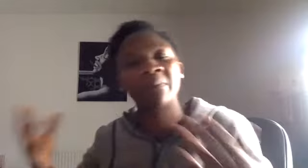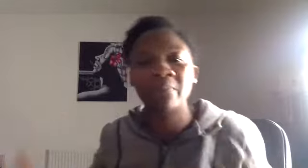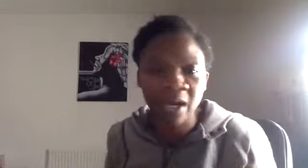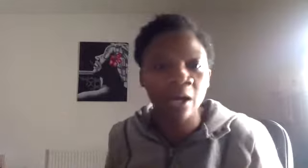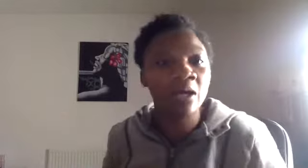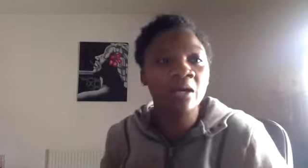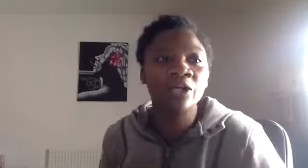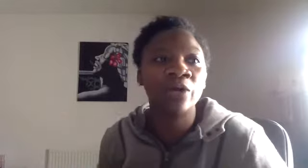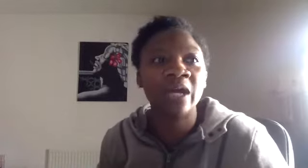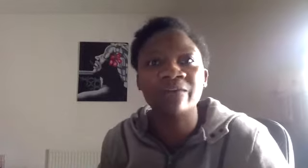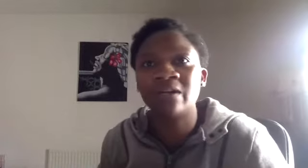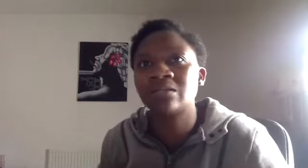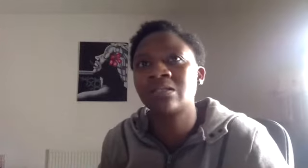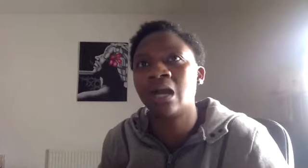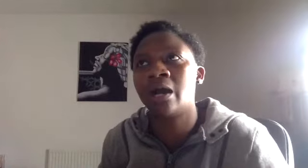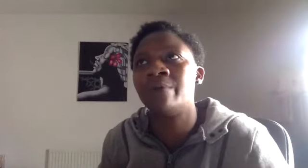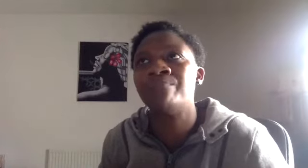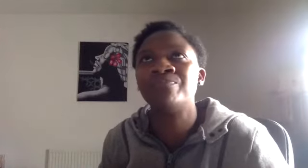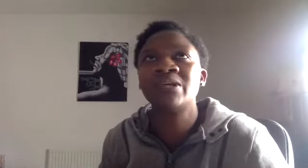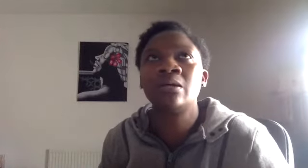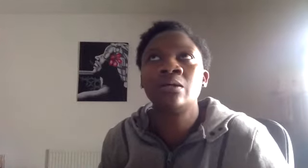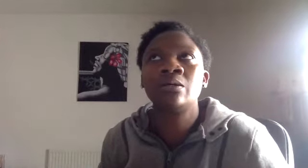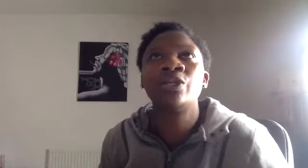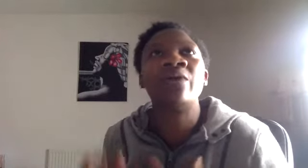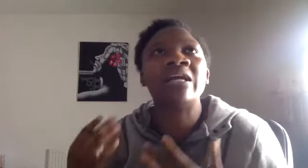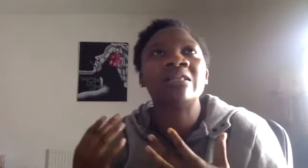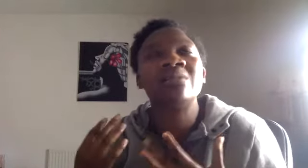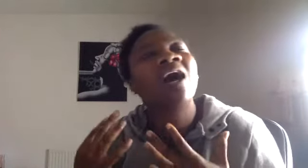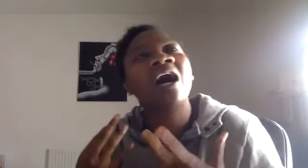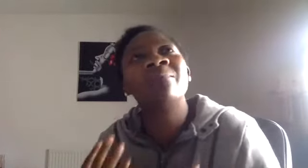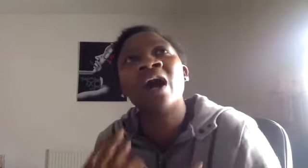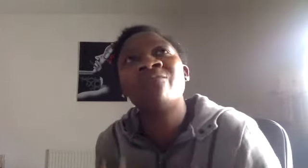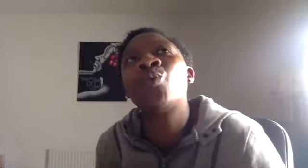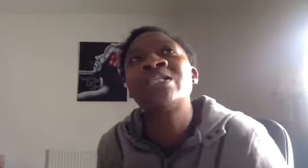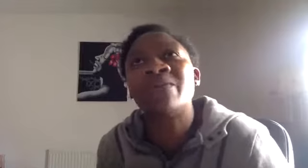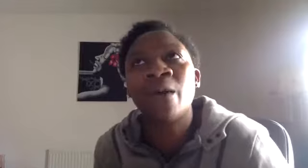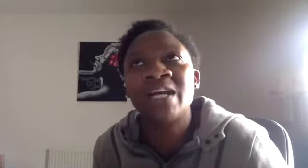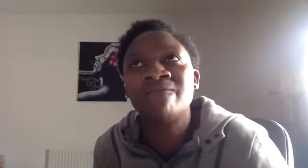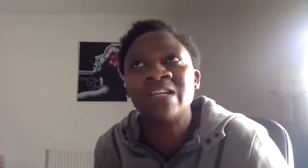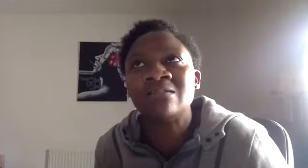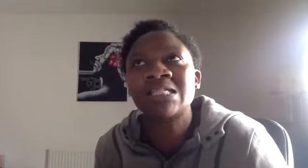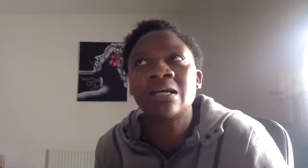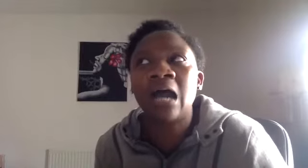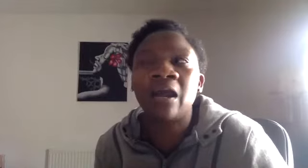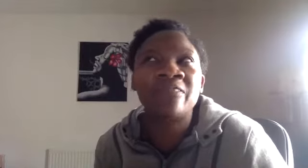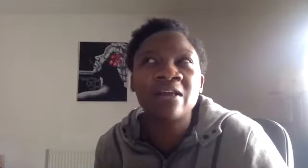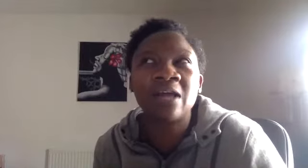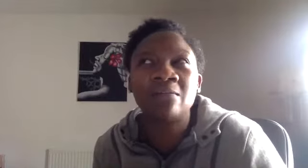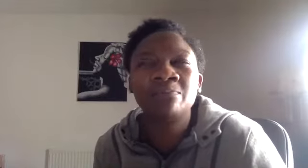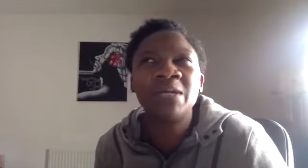blah, blah, blah. You know, if it's, you know, I've always been very convinced. And I think that people